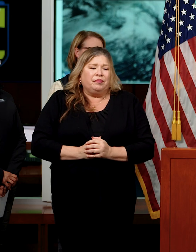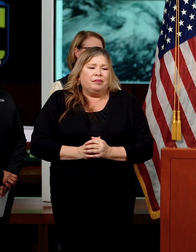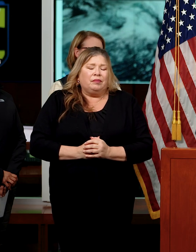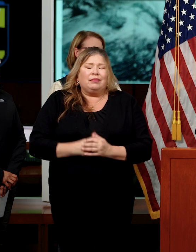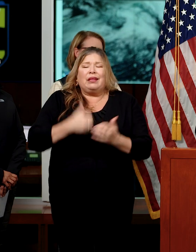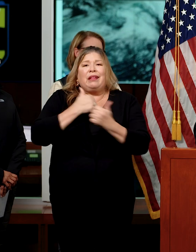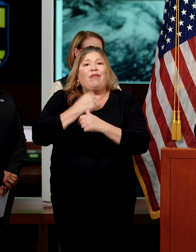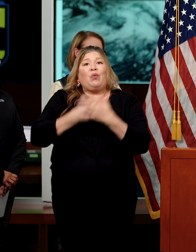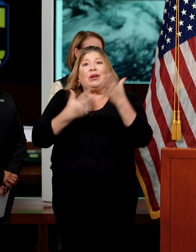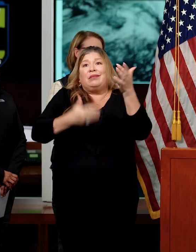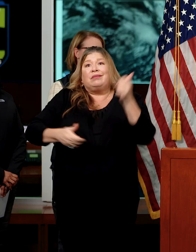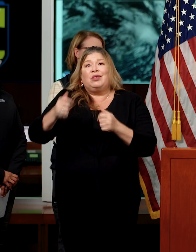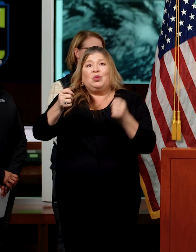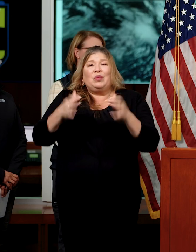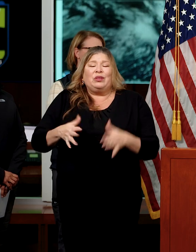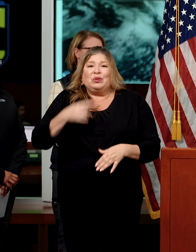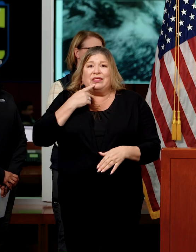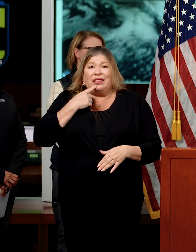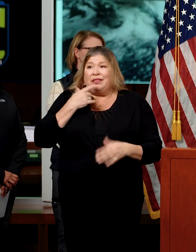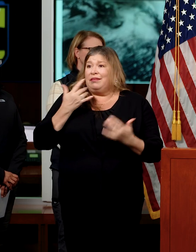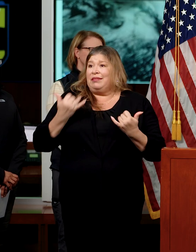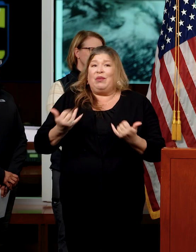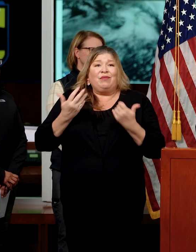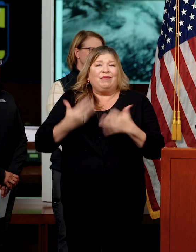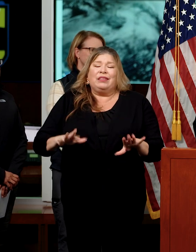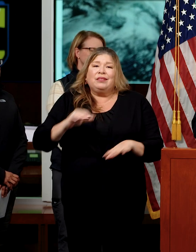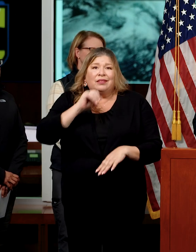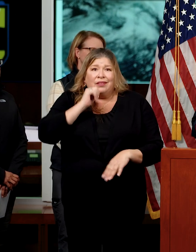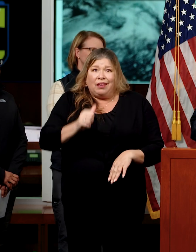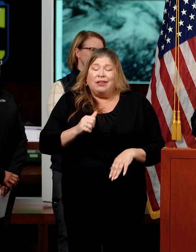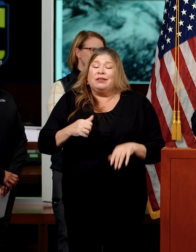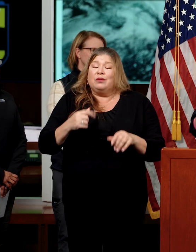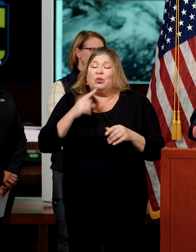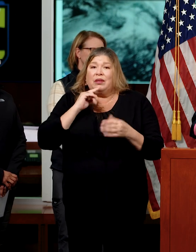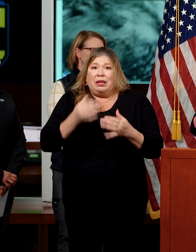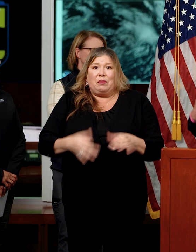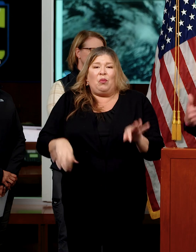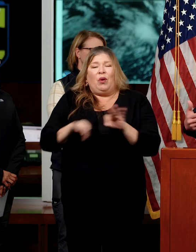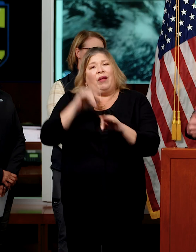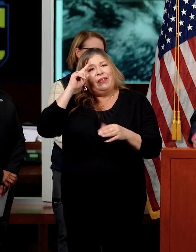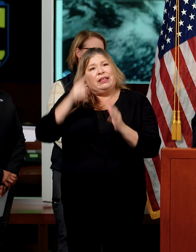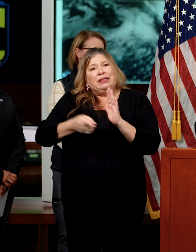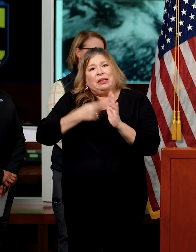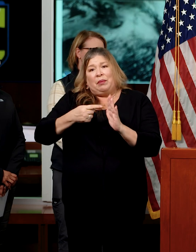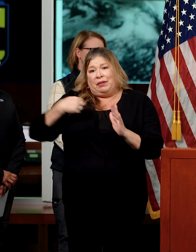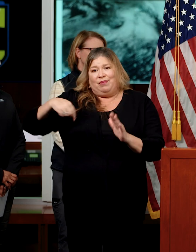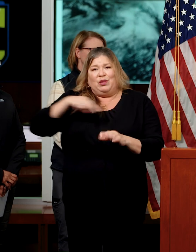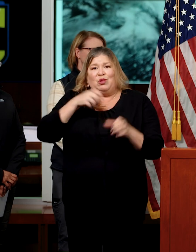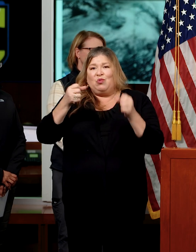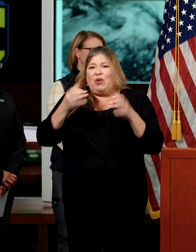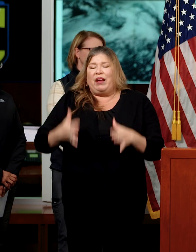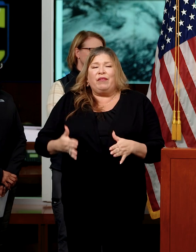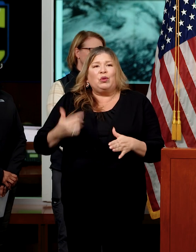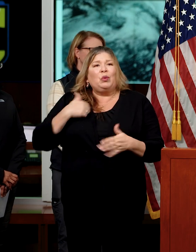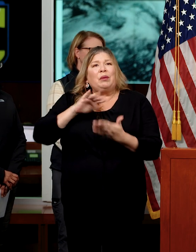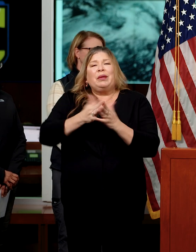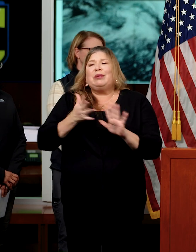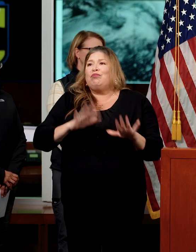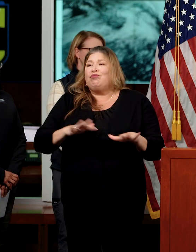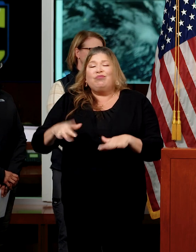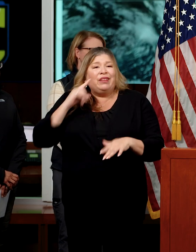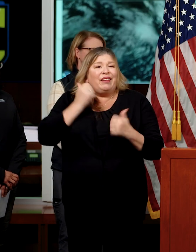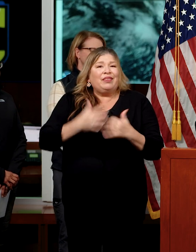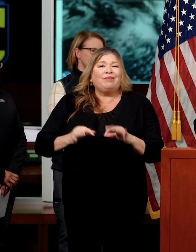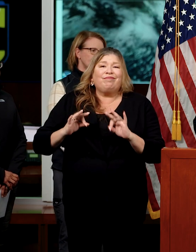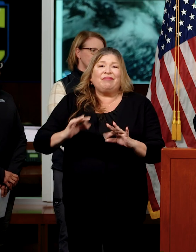love what the director said. We're not out of the woods yet. I think that's important. As drivers, as motorists, we tend to become complacent. We tend to think things are